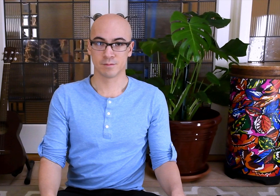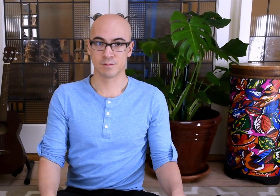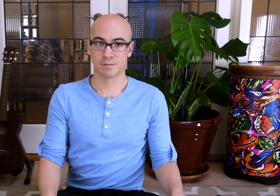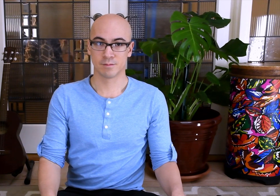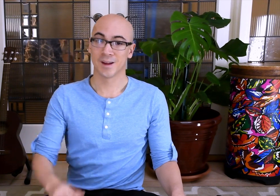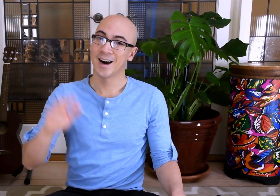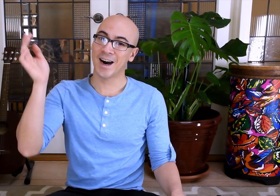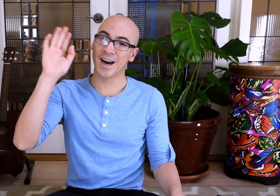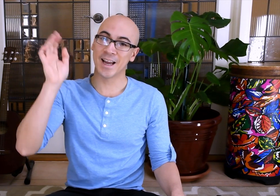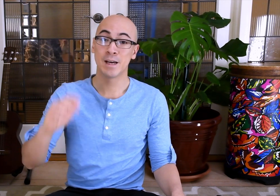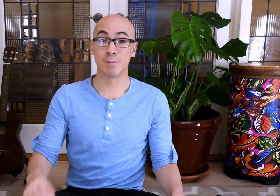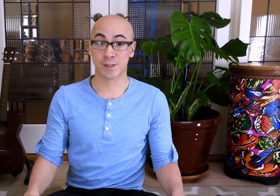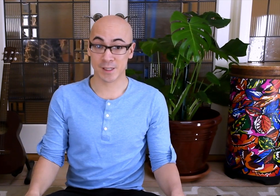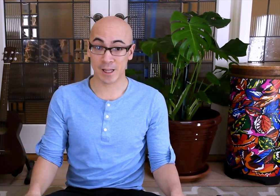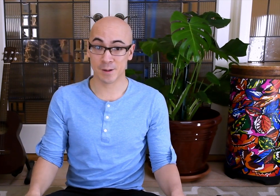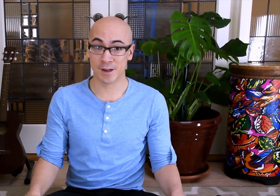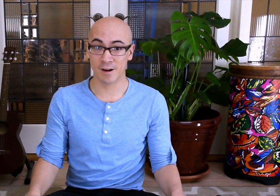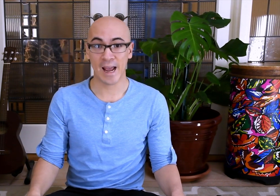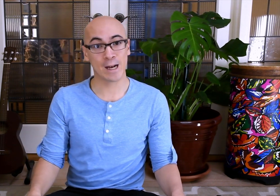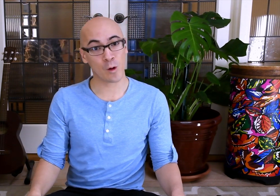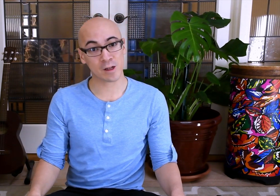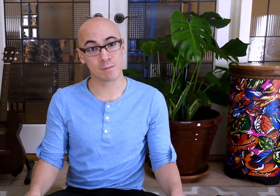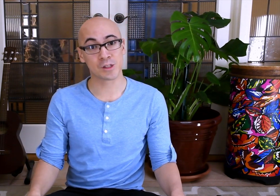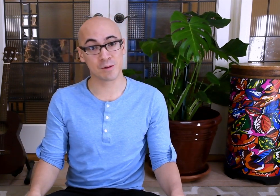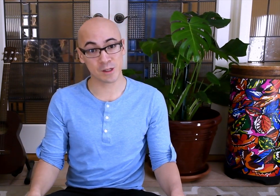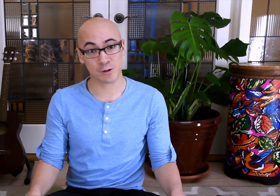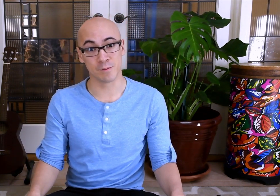Hi hi, Mr. Seligman here and welcome to the Music Group.